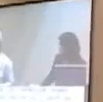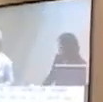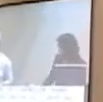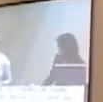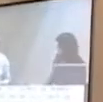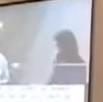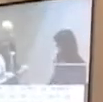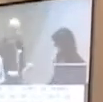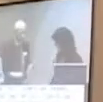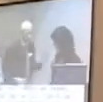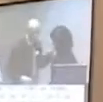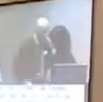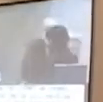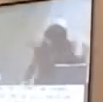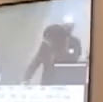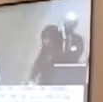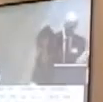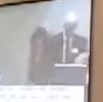Thanks, Ian.